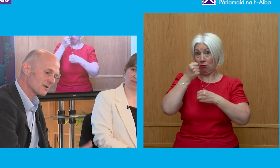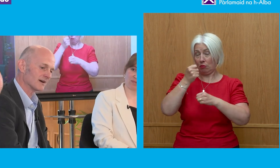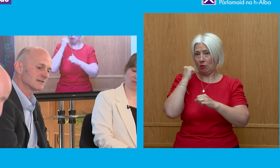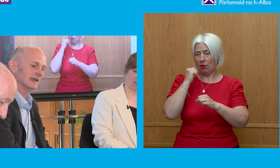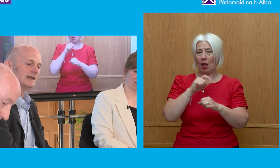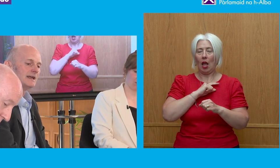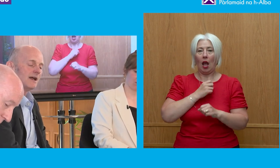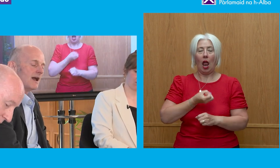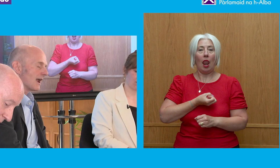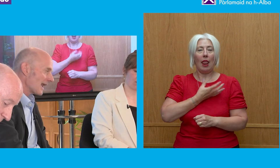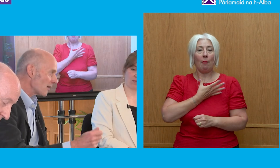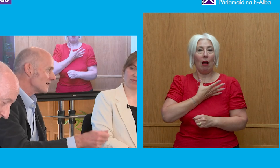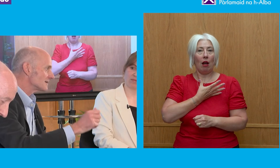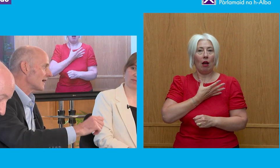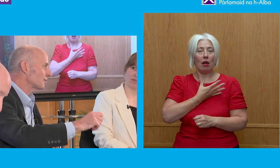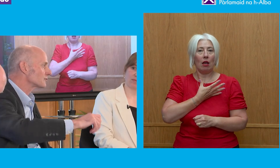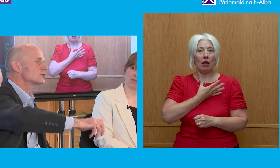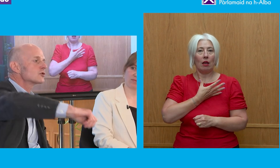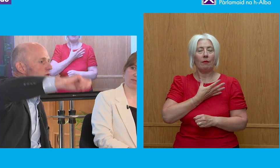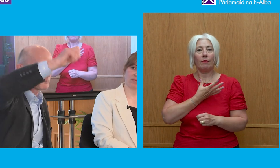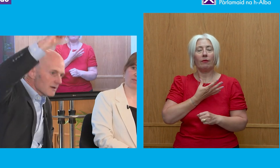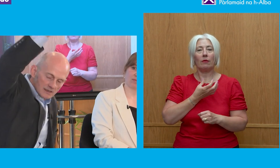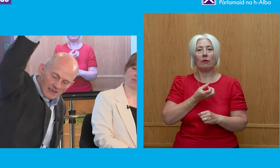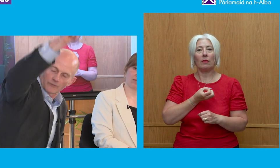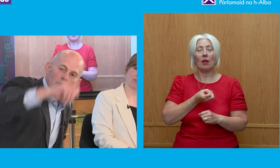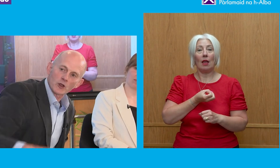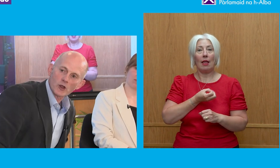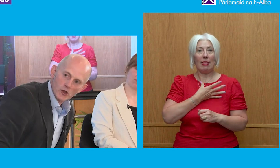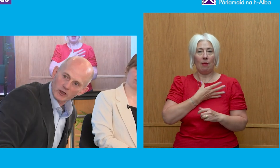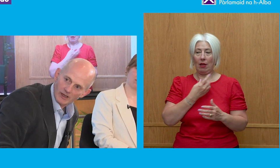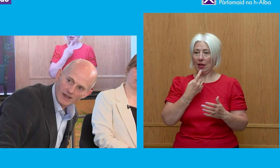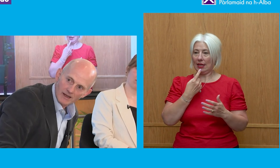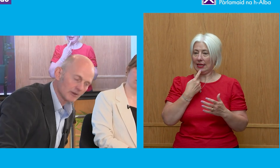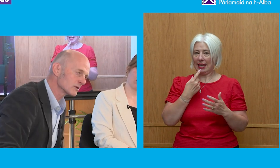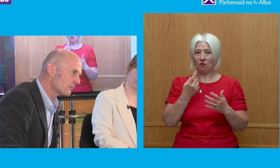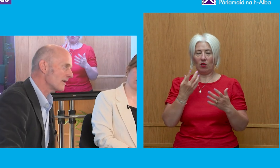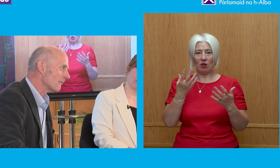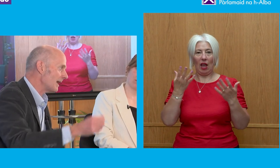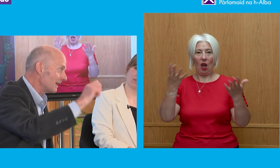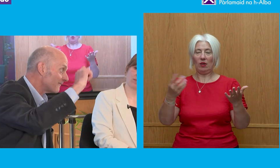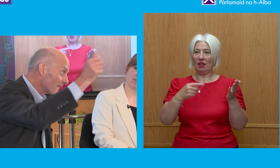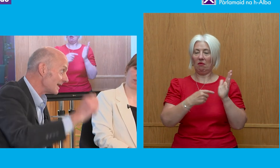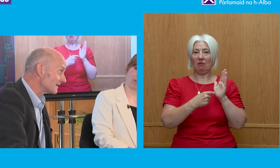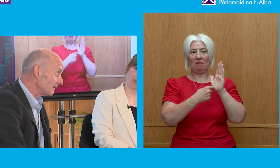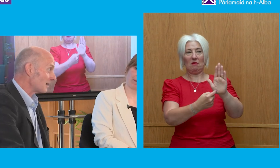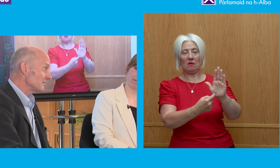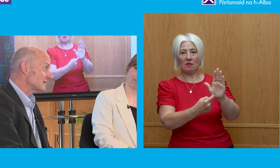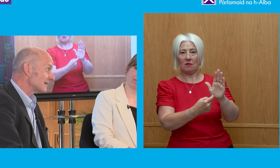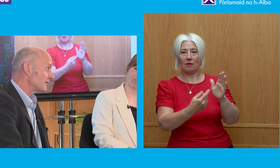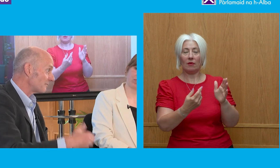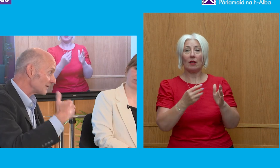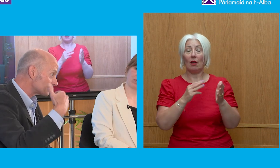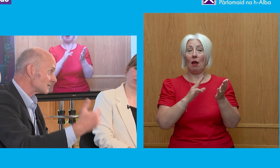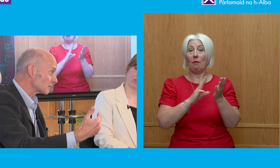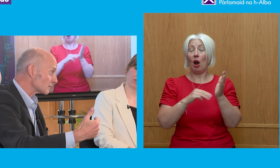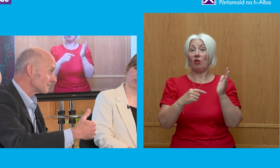the Labour Party allowed itself to just sort of put itself on the hook that was put up there effectively by Mrs